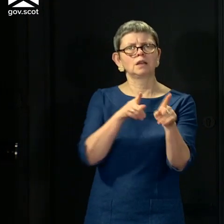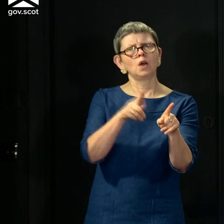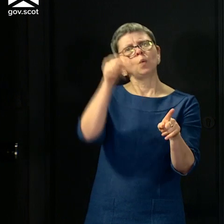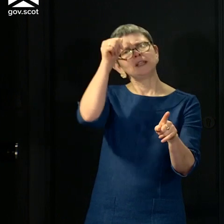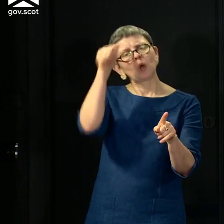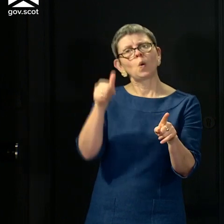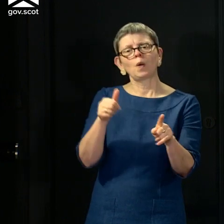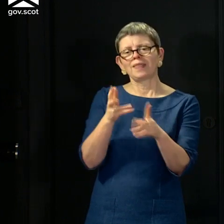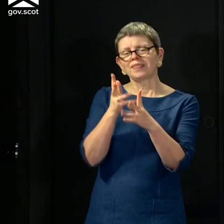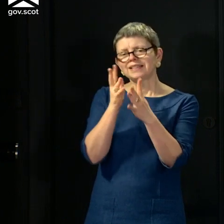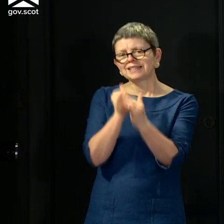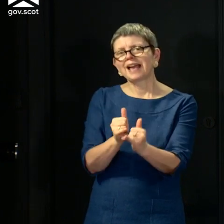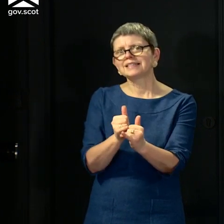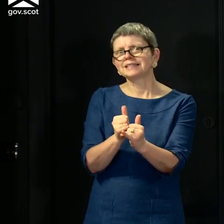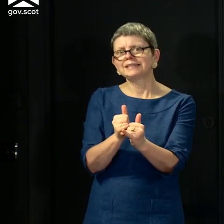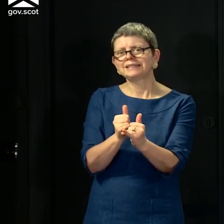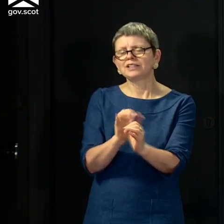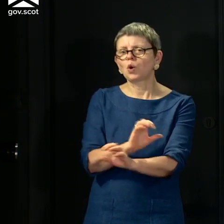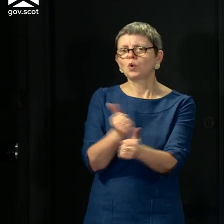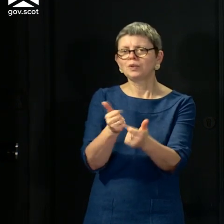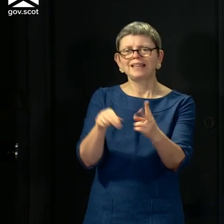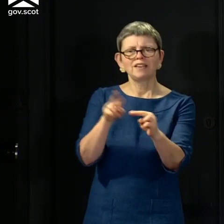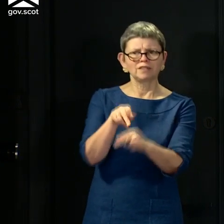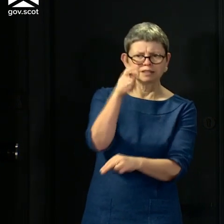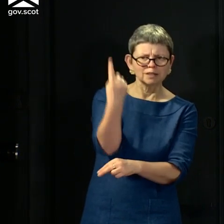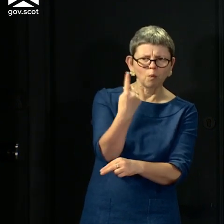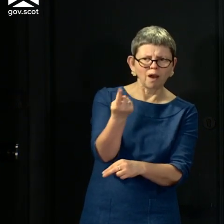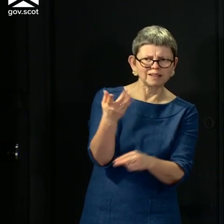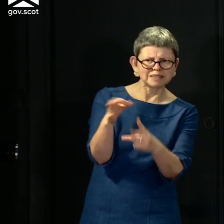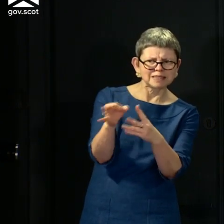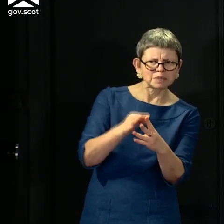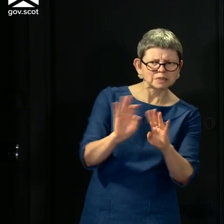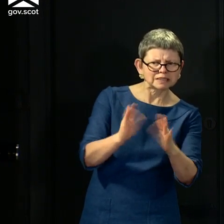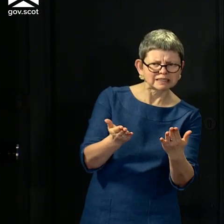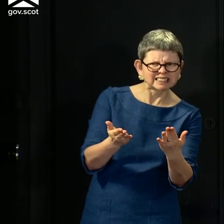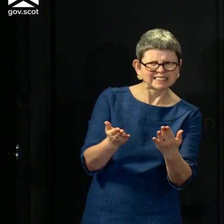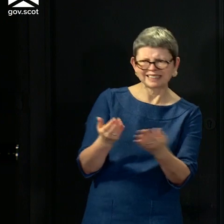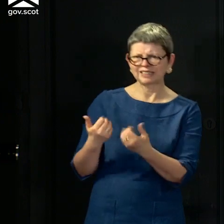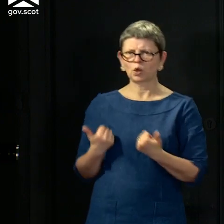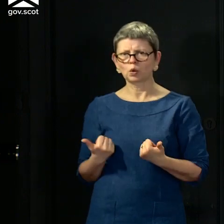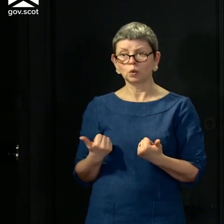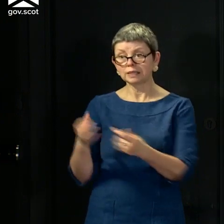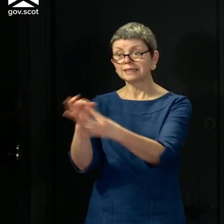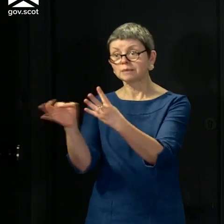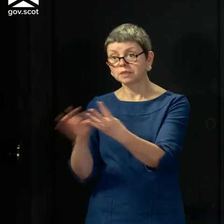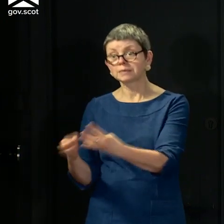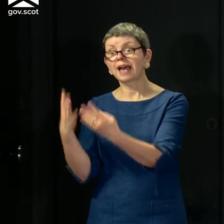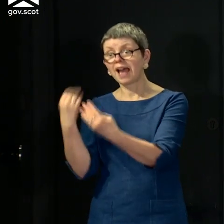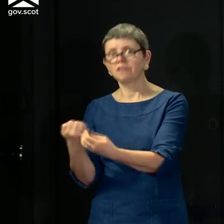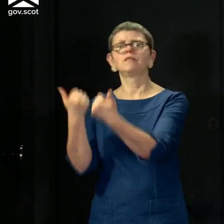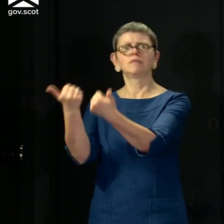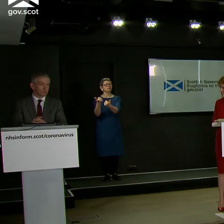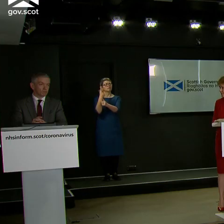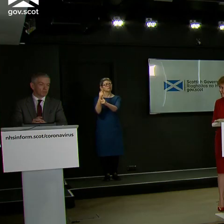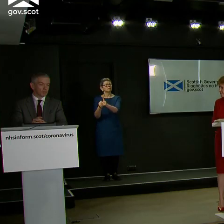necessarily as reliable in people who don't have symptoms as it is in people who have symptoms. But I think we're pretty confident about its reliability in